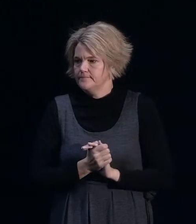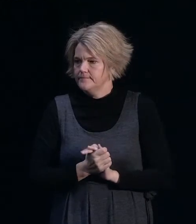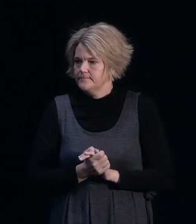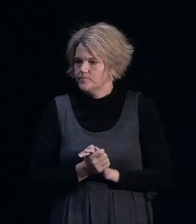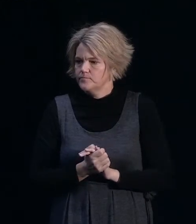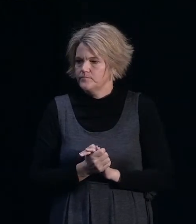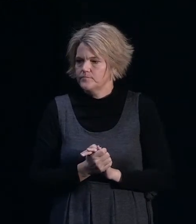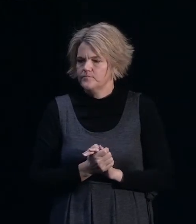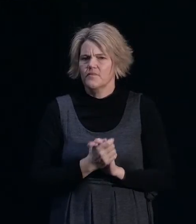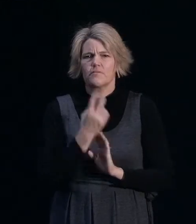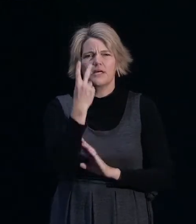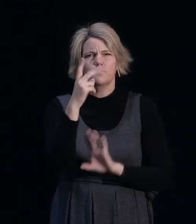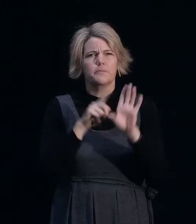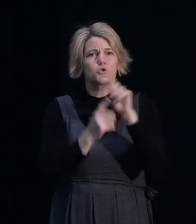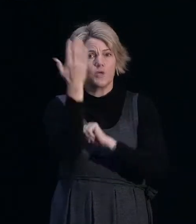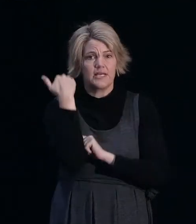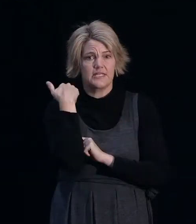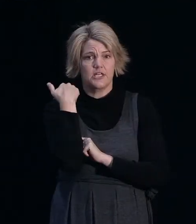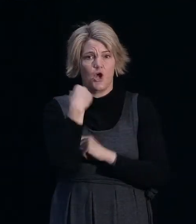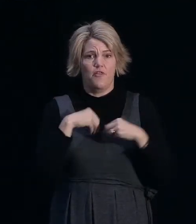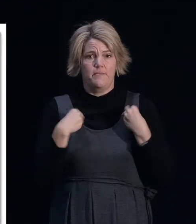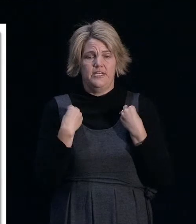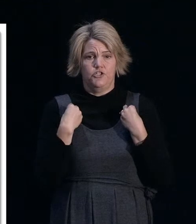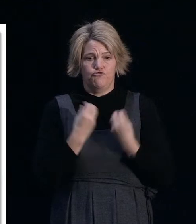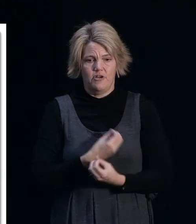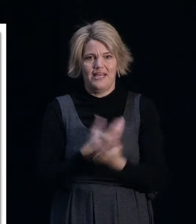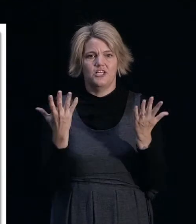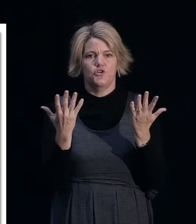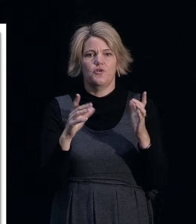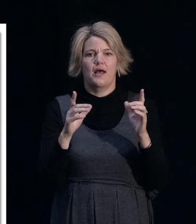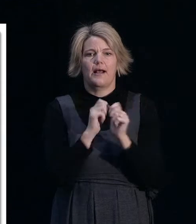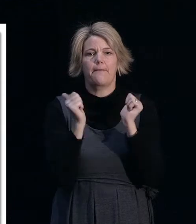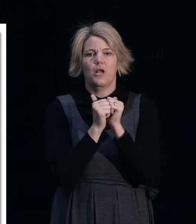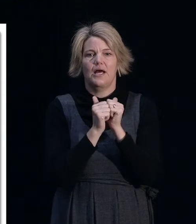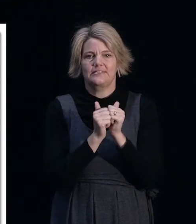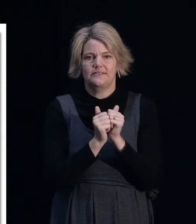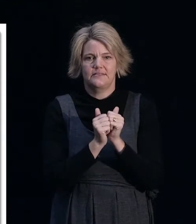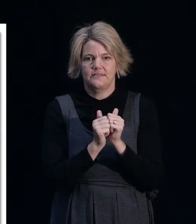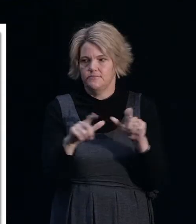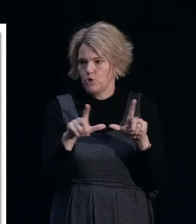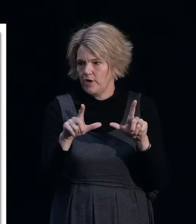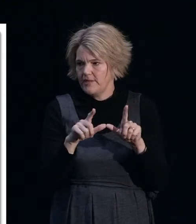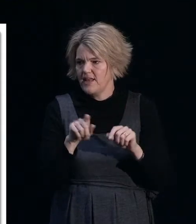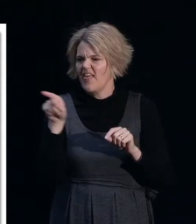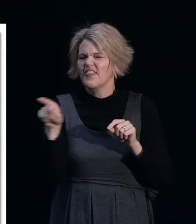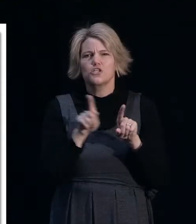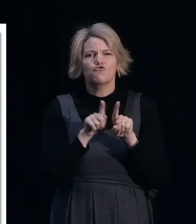A couple of years ago the Ministry issued a compliance document called the Simple House Acceptable Solution. And this was a guide to help people